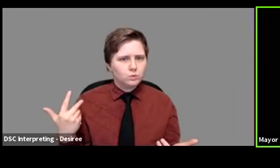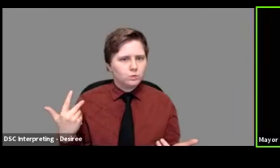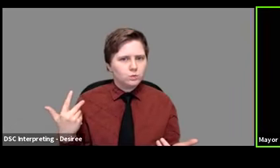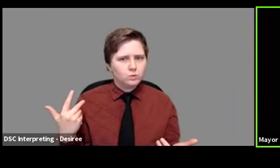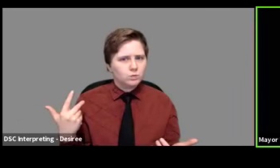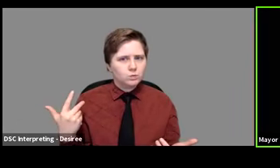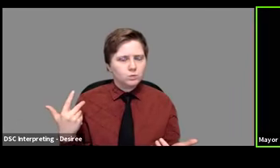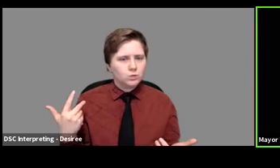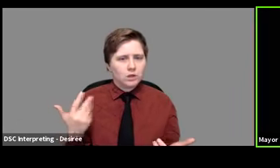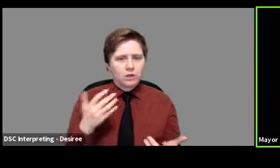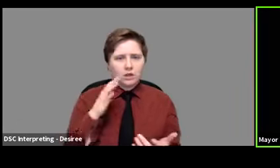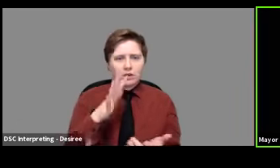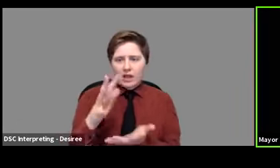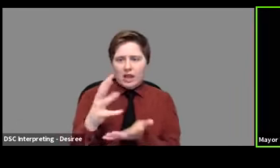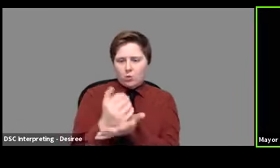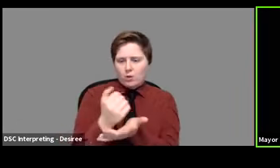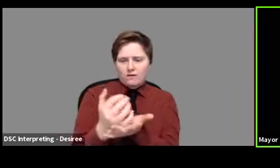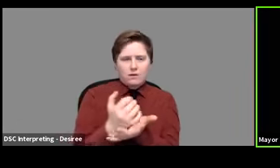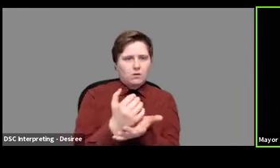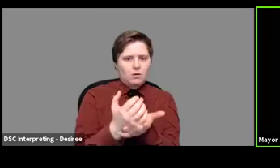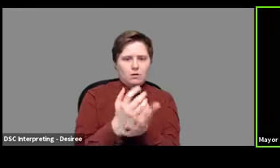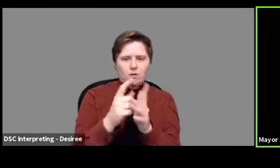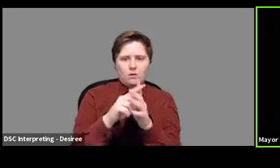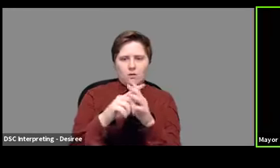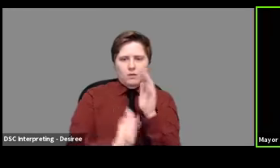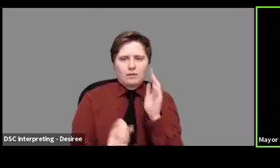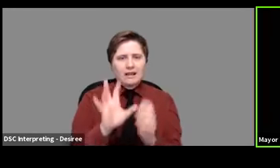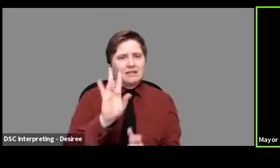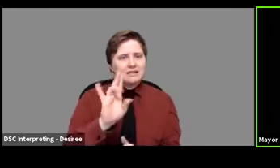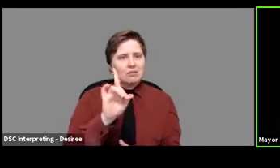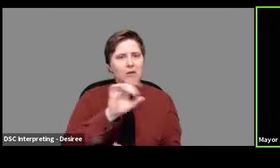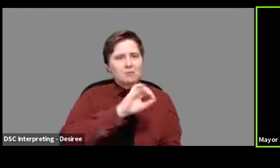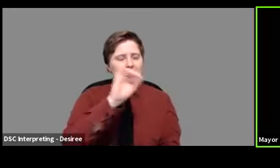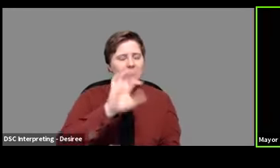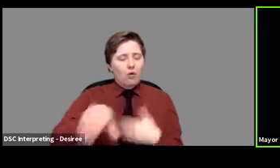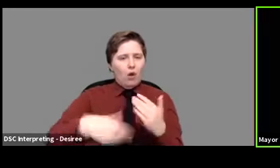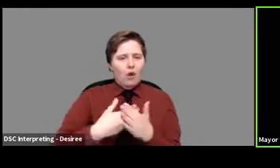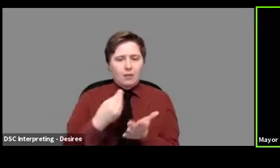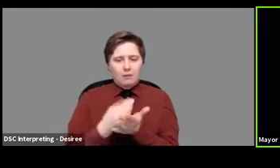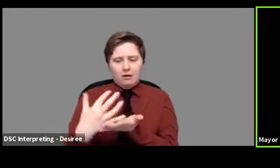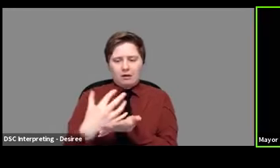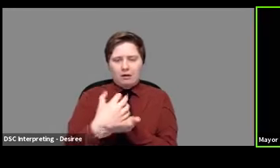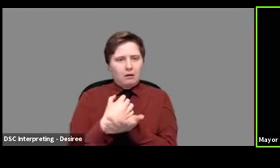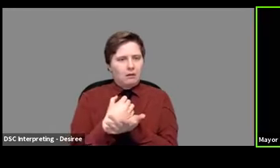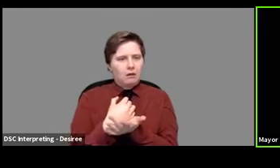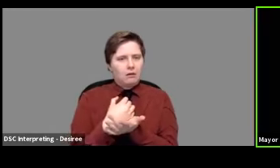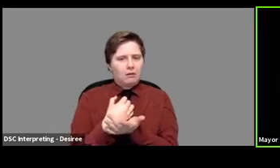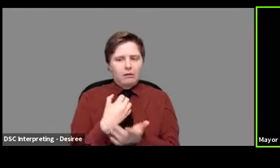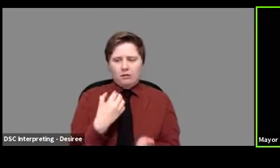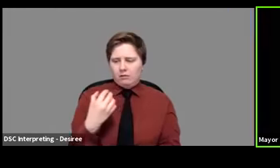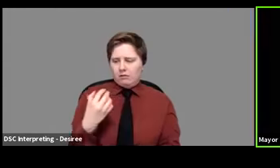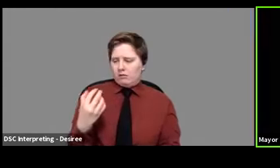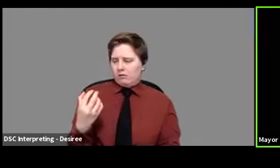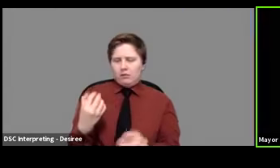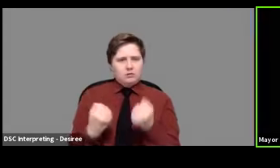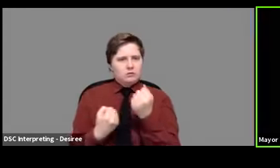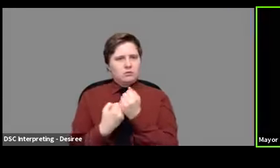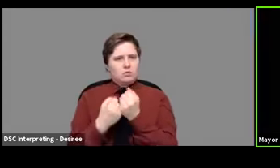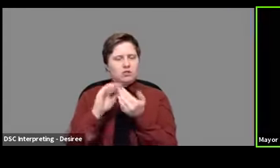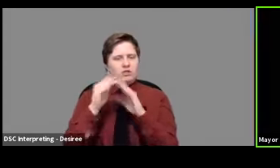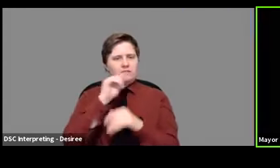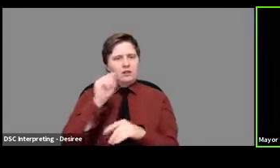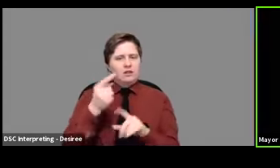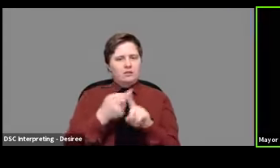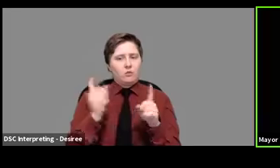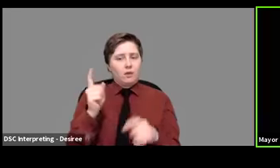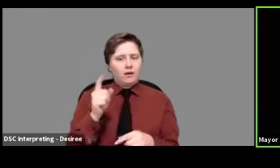their revenues disappeared. 71% of all the revenues, uh, that support the city of Toledo come from an